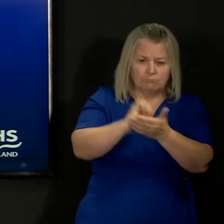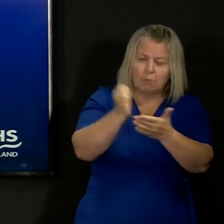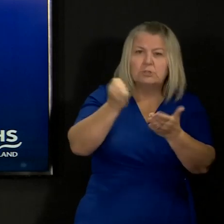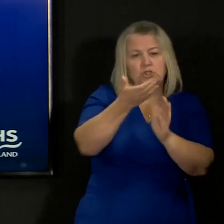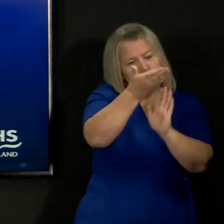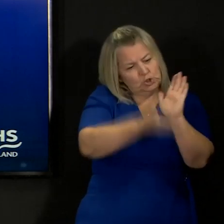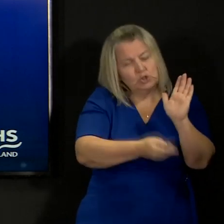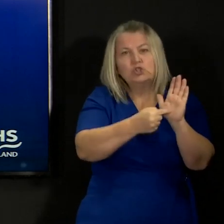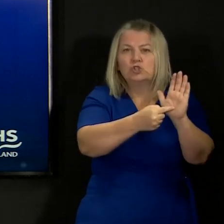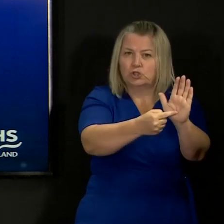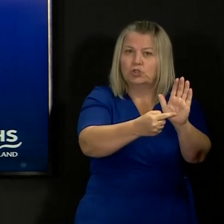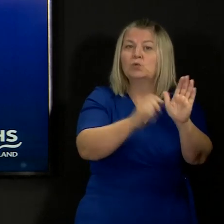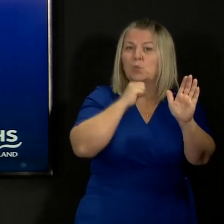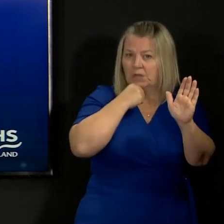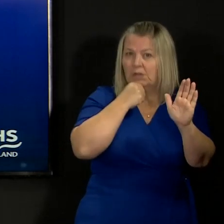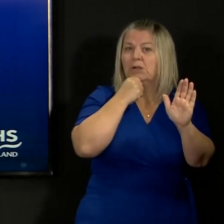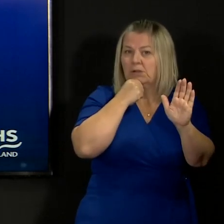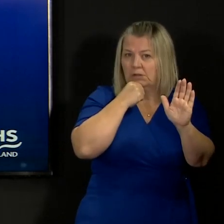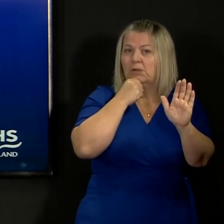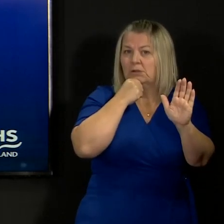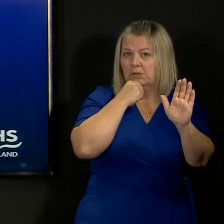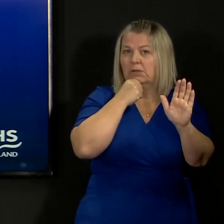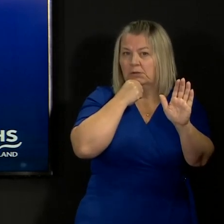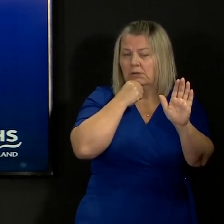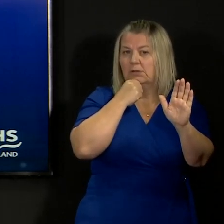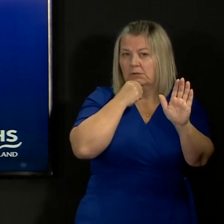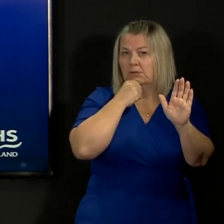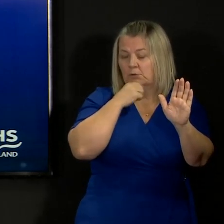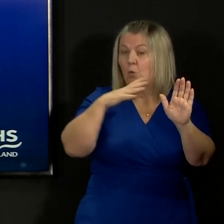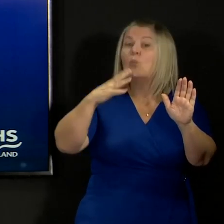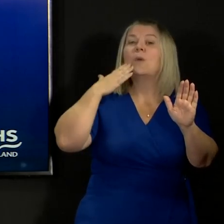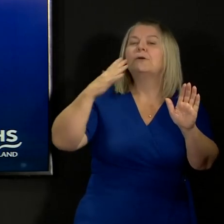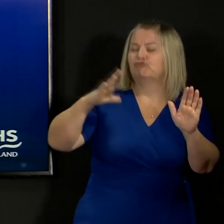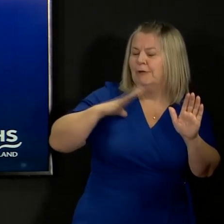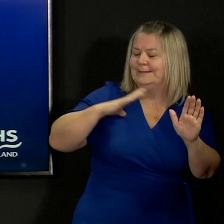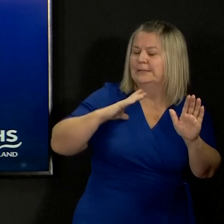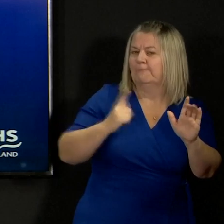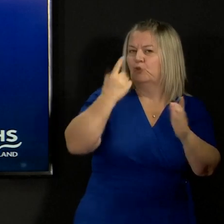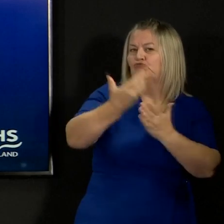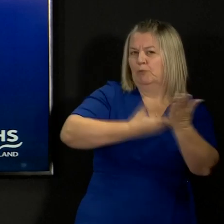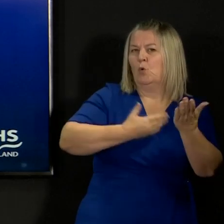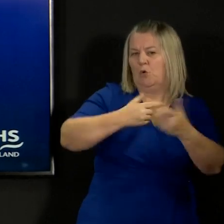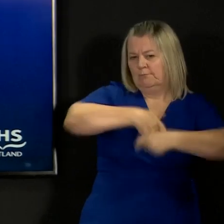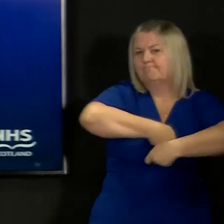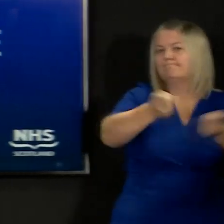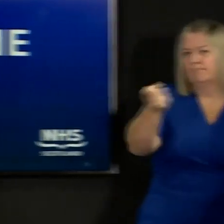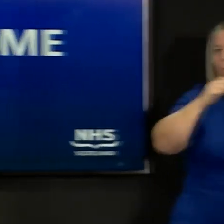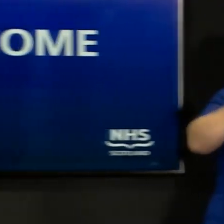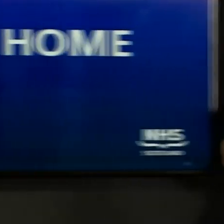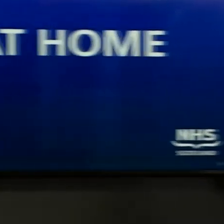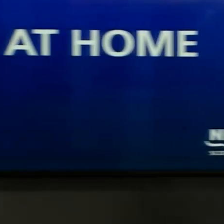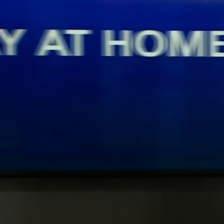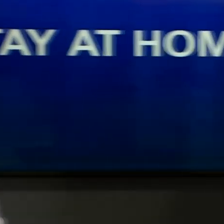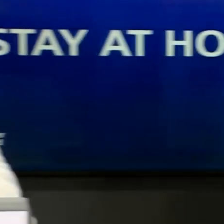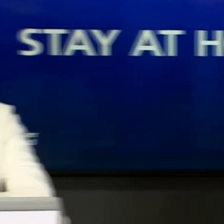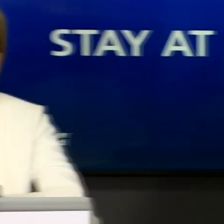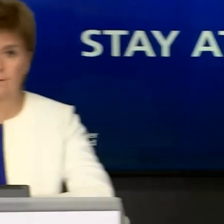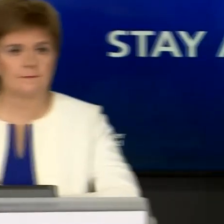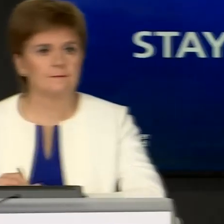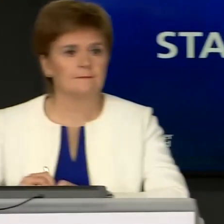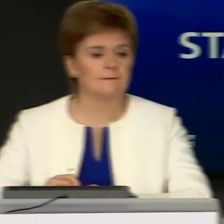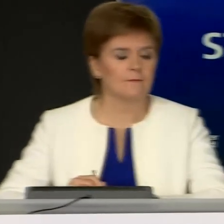from the week after the first time that we can publish it once the data is robust. June Bussey from PA.